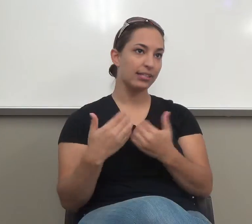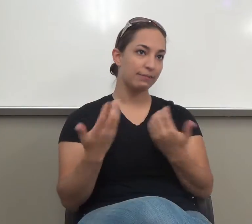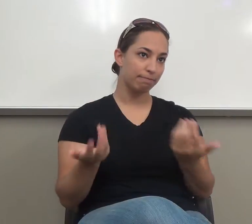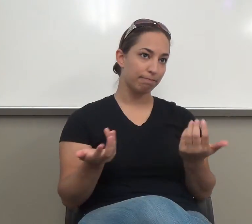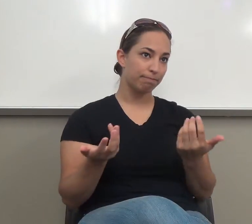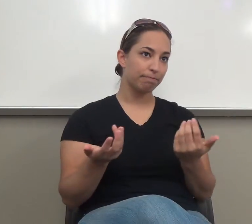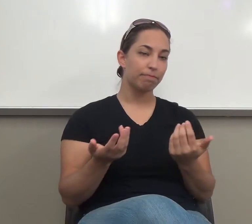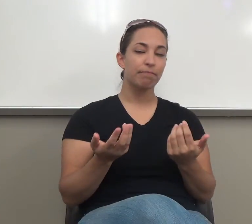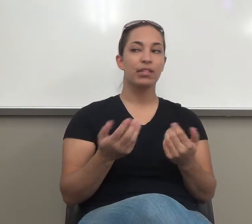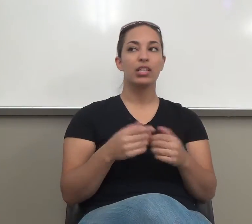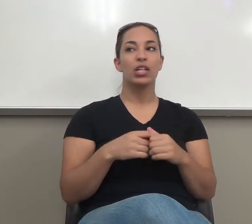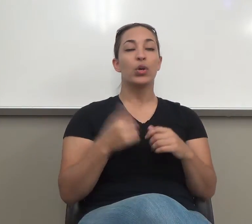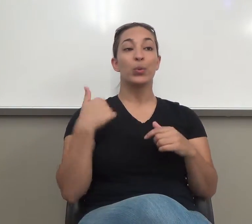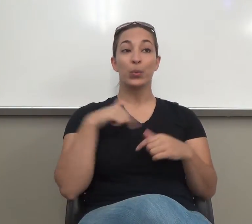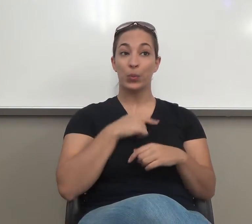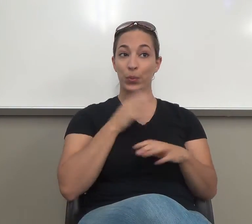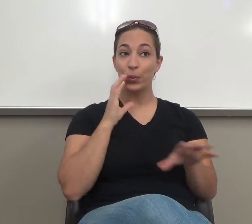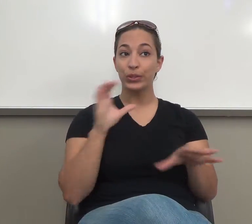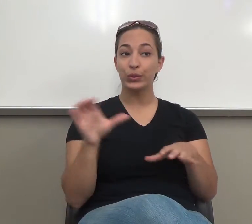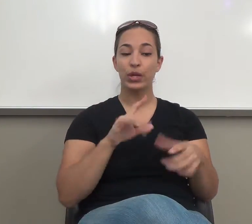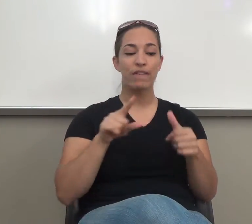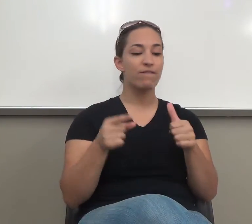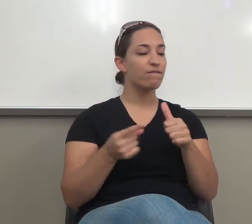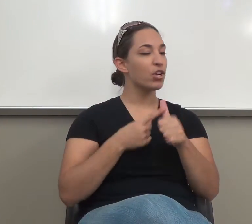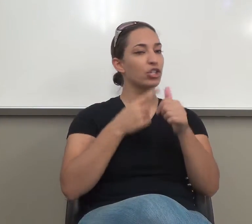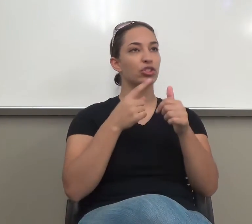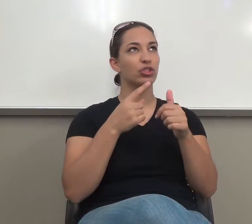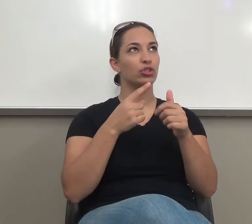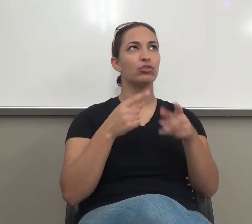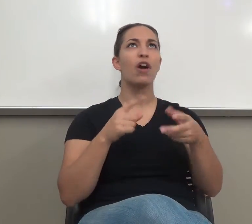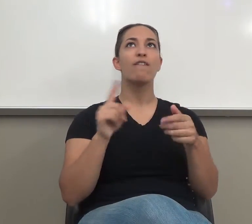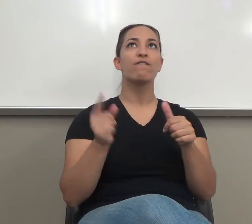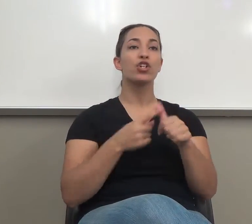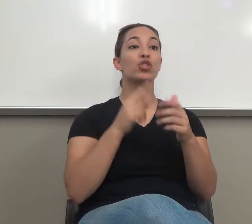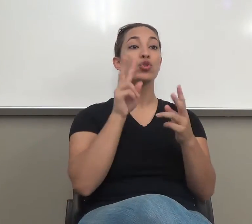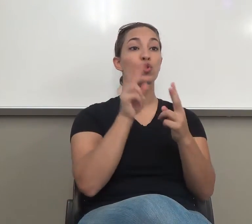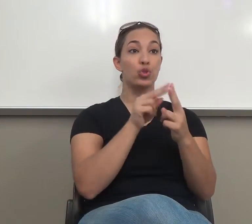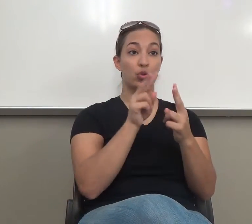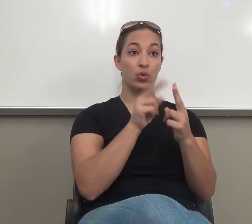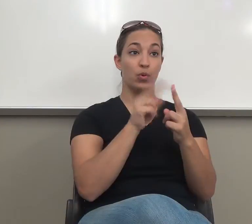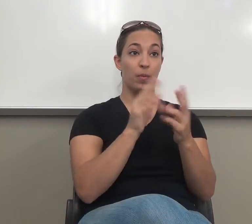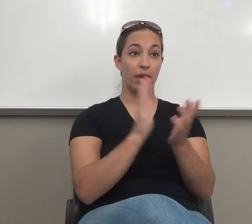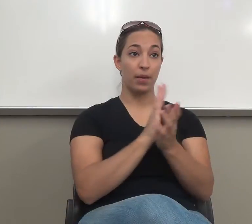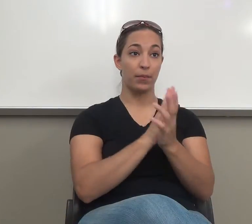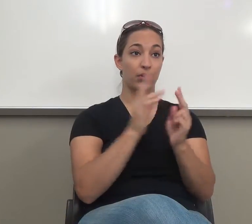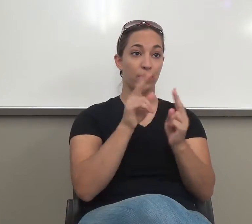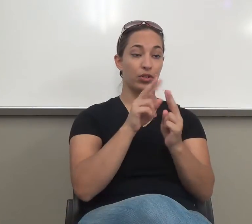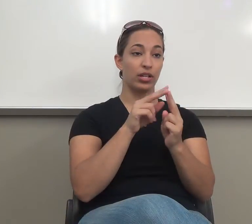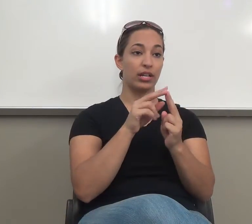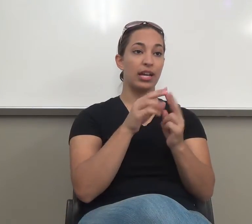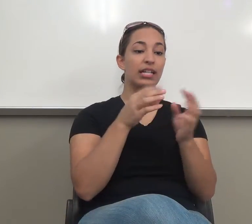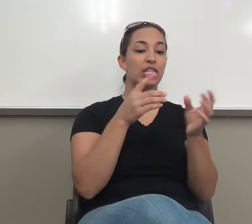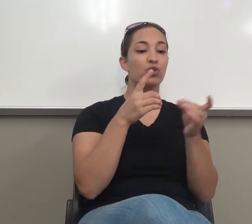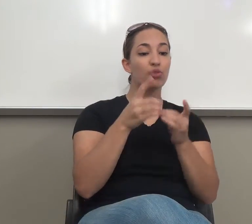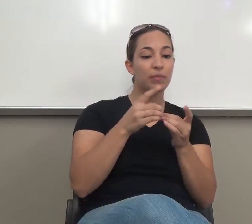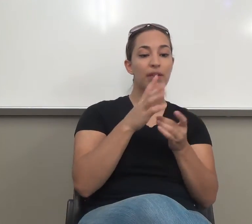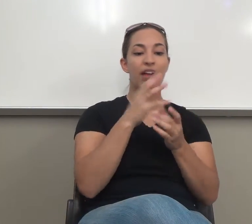We're going to do our first two papers, our descriptive and narrative, are going to be paragraphs.